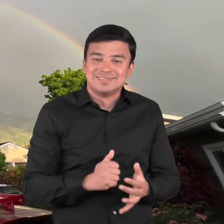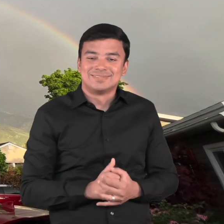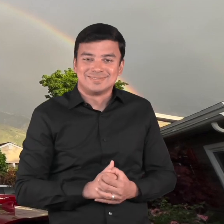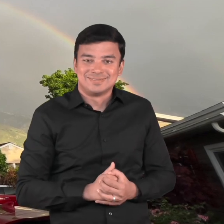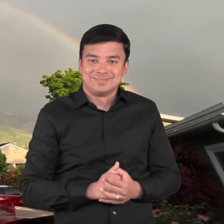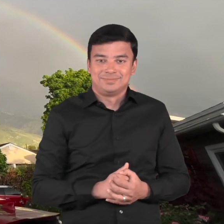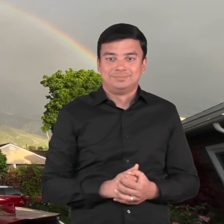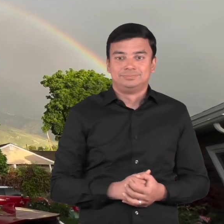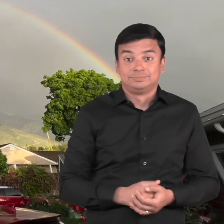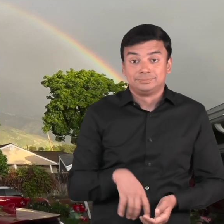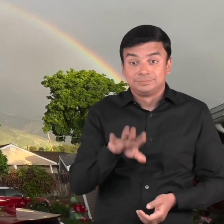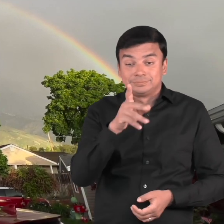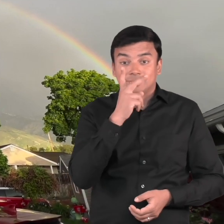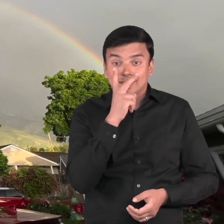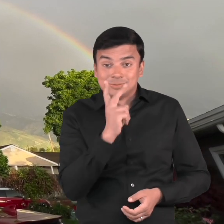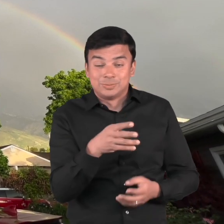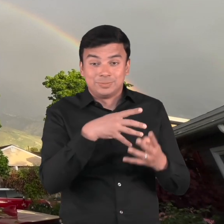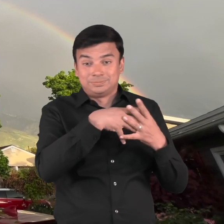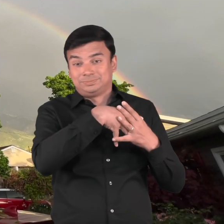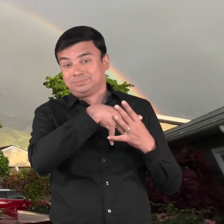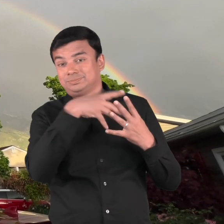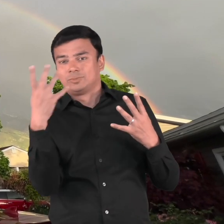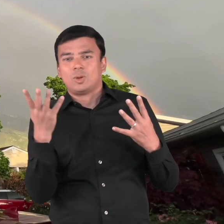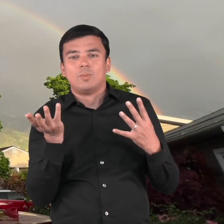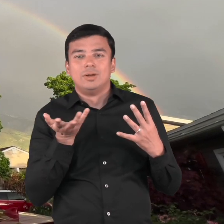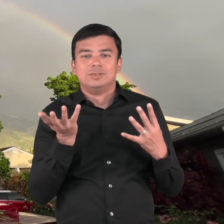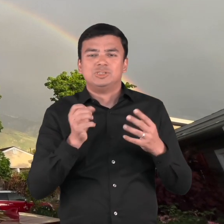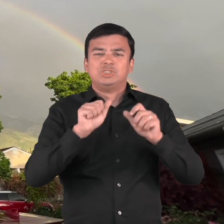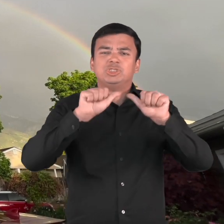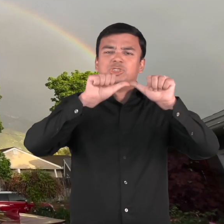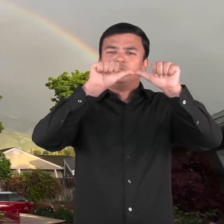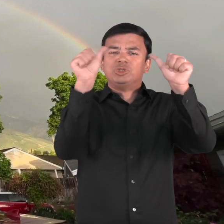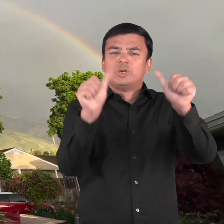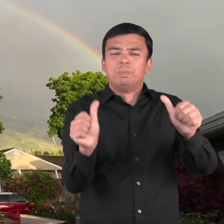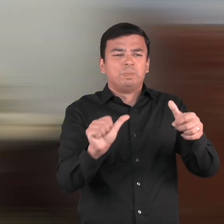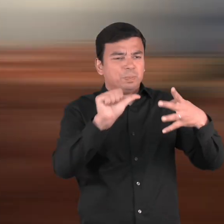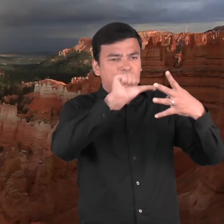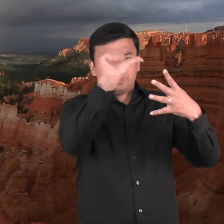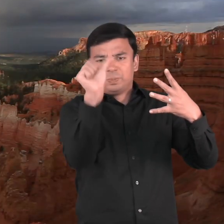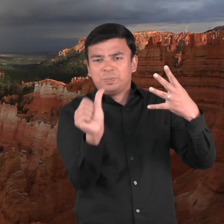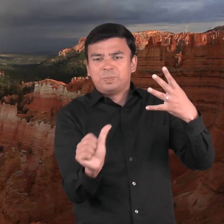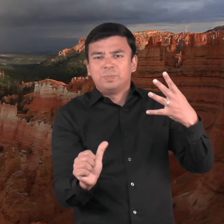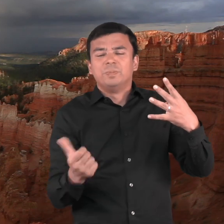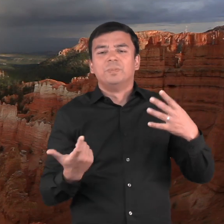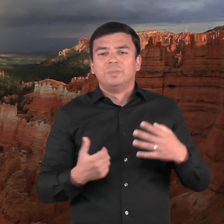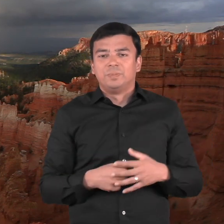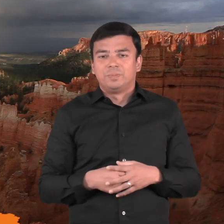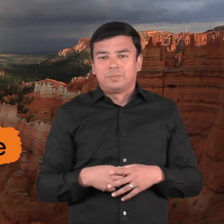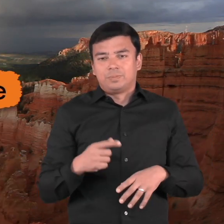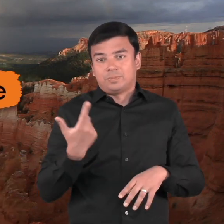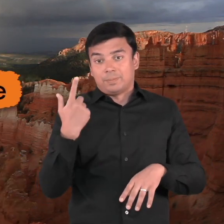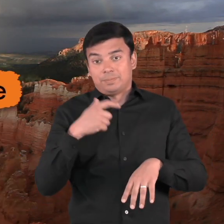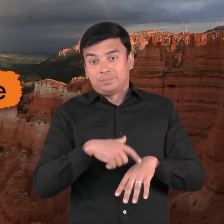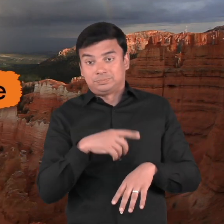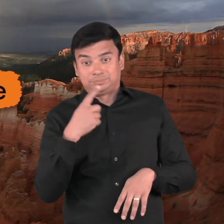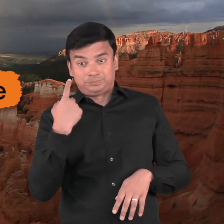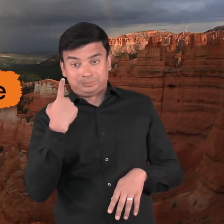a rainbow, what shape does it usually look like? Most of the time, rainbows look like an